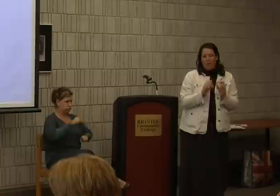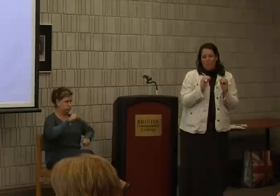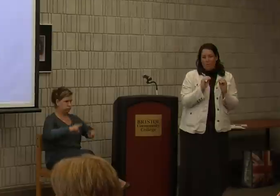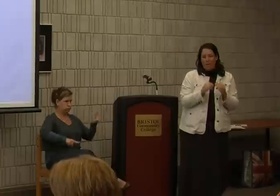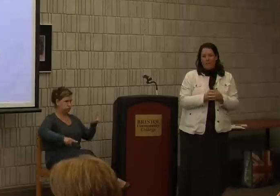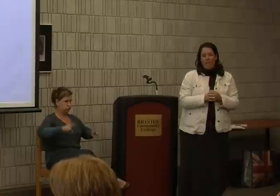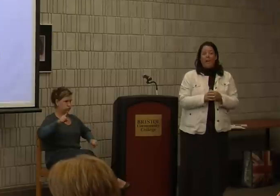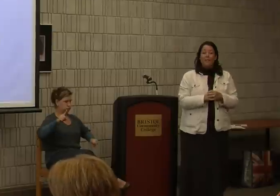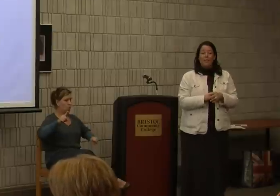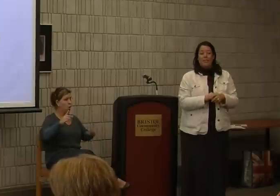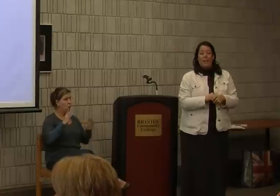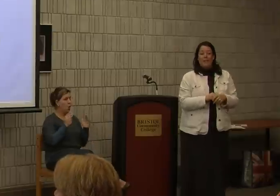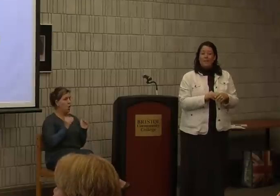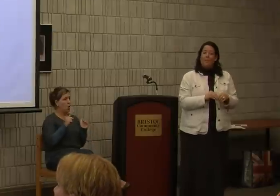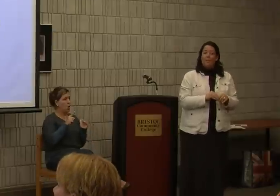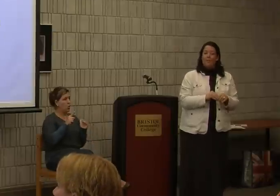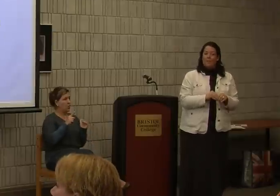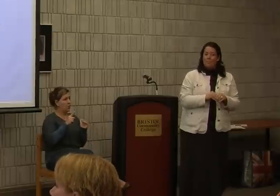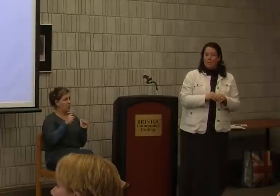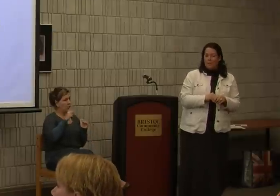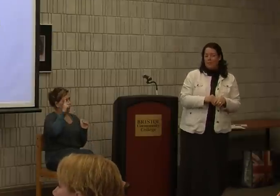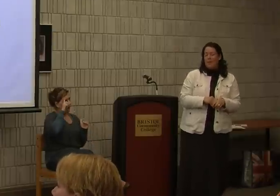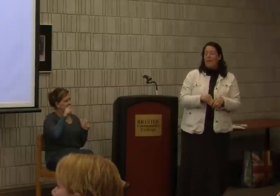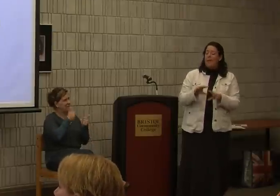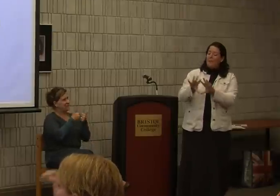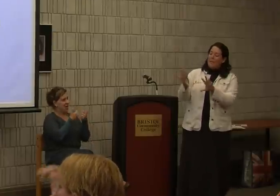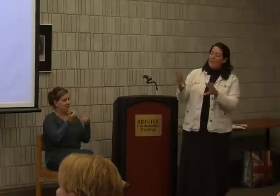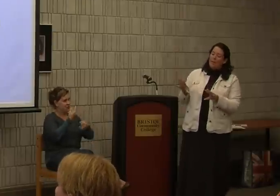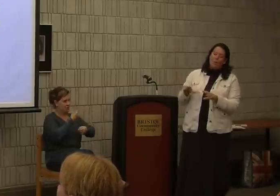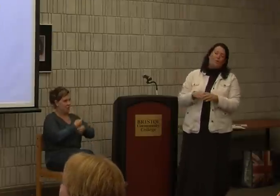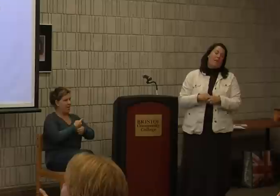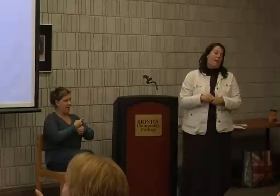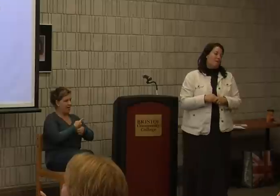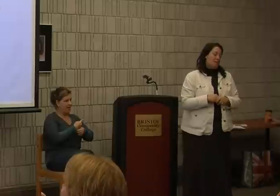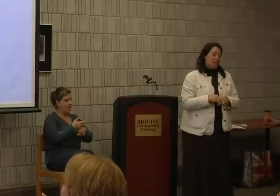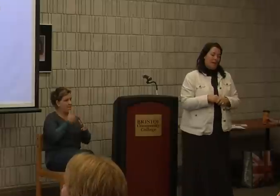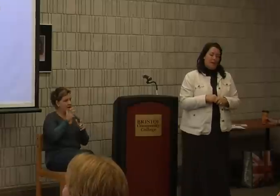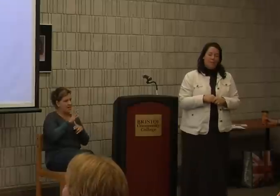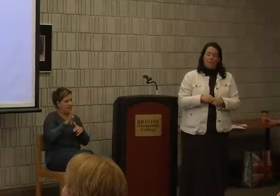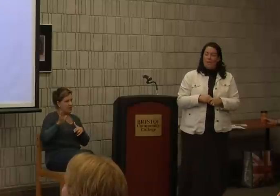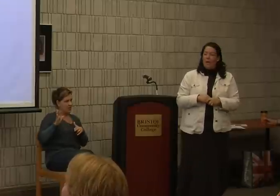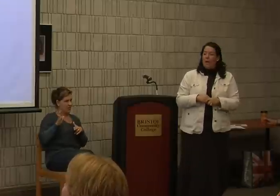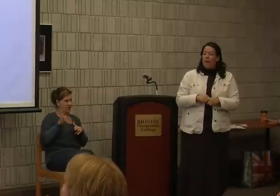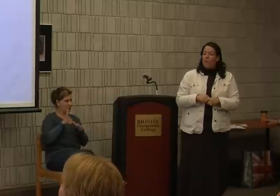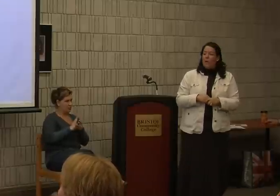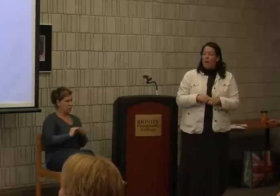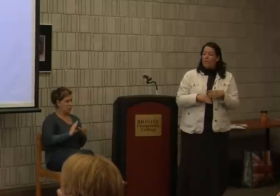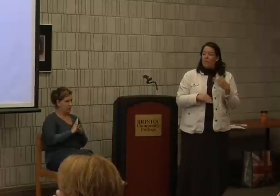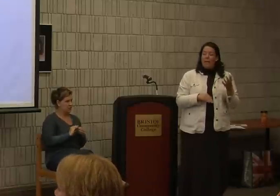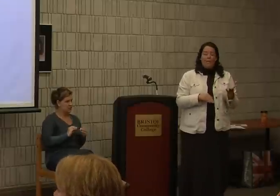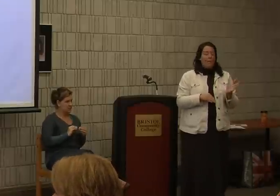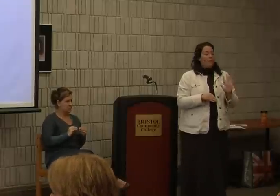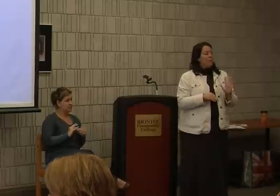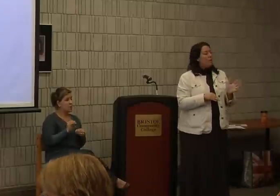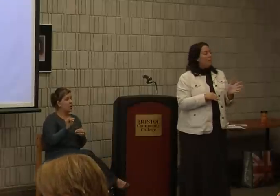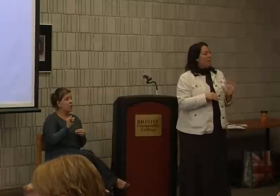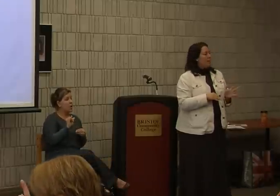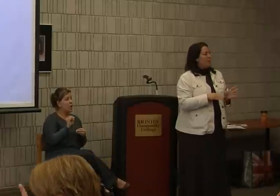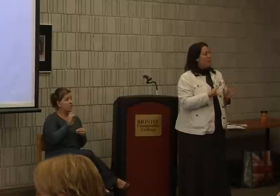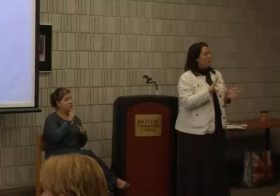hope you get challenged today in some of your assumptions by hearing what they have to say. We also will have about 30 minutes of